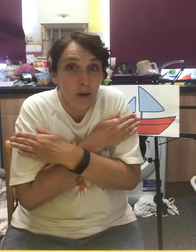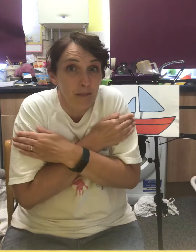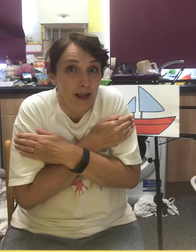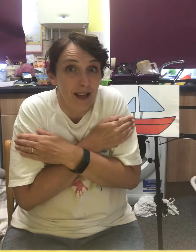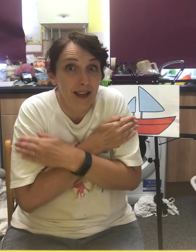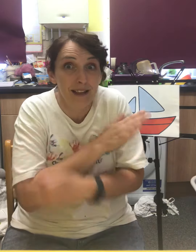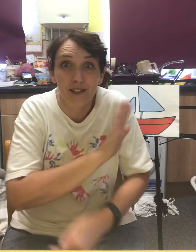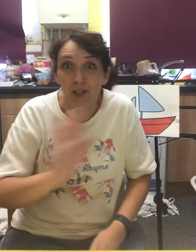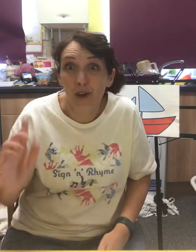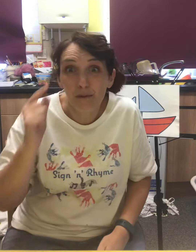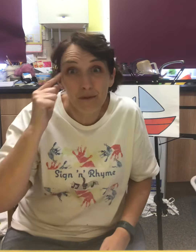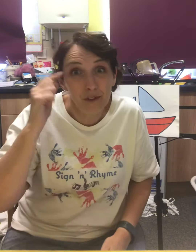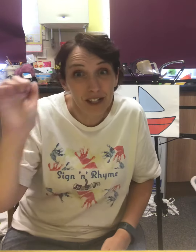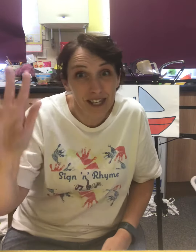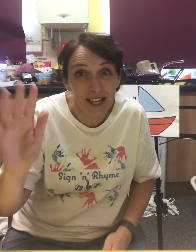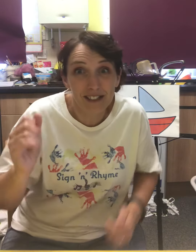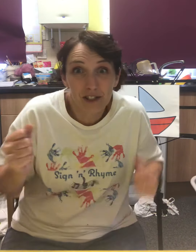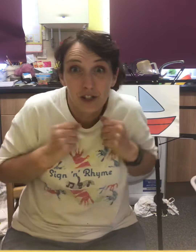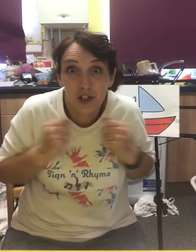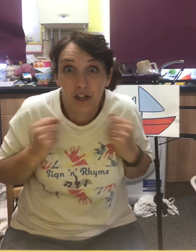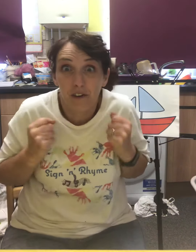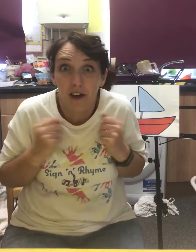bear, don't forget to shiver.